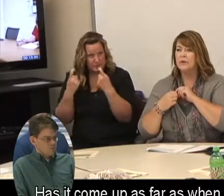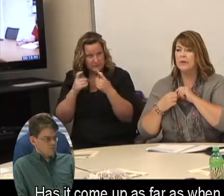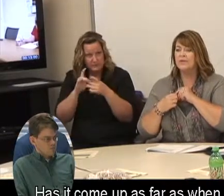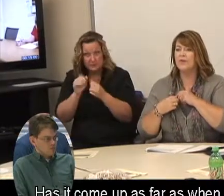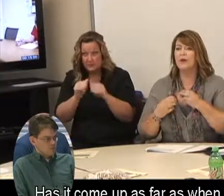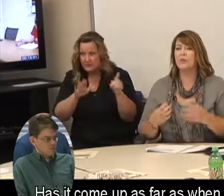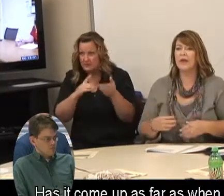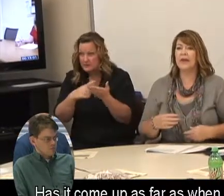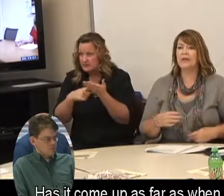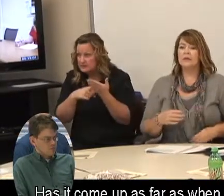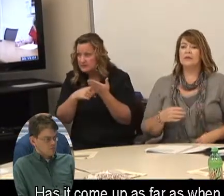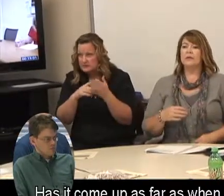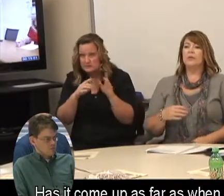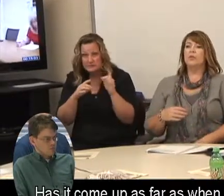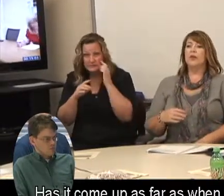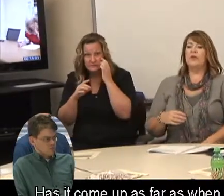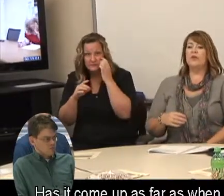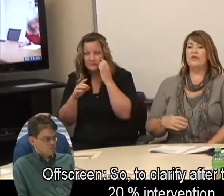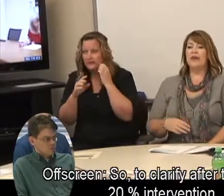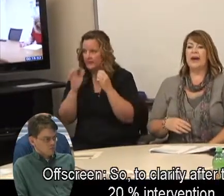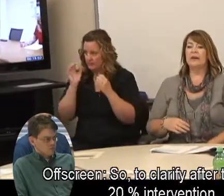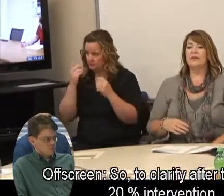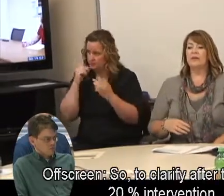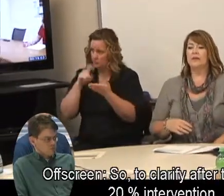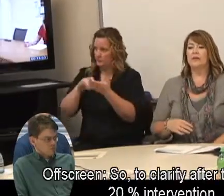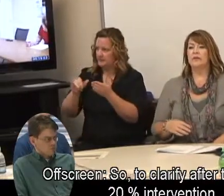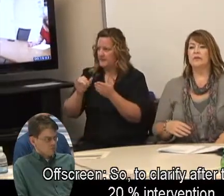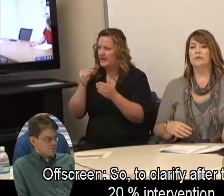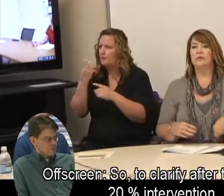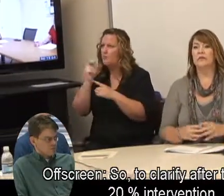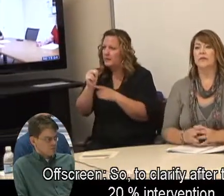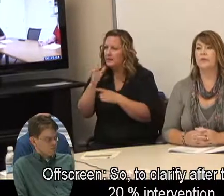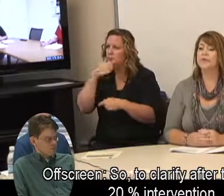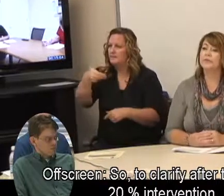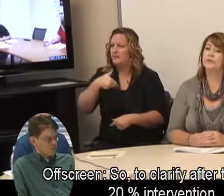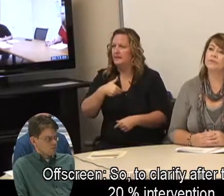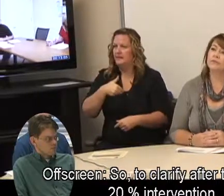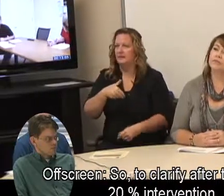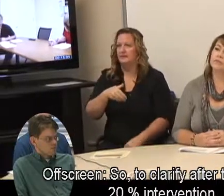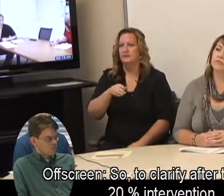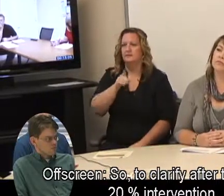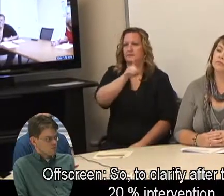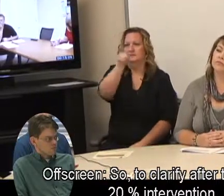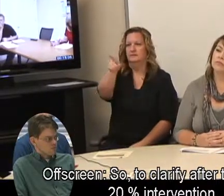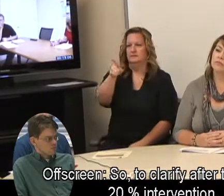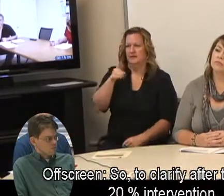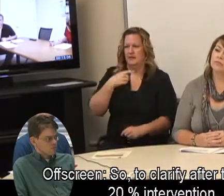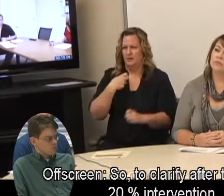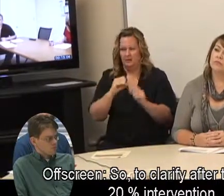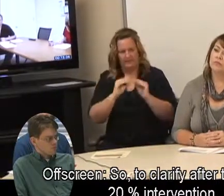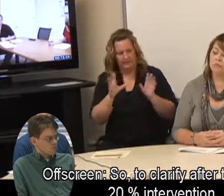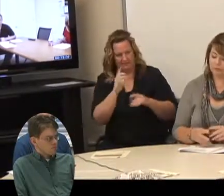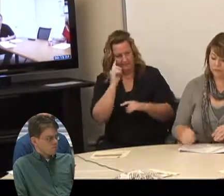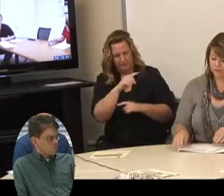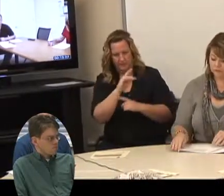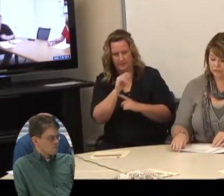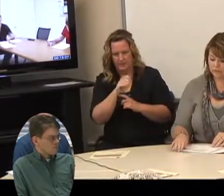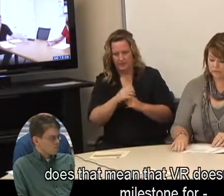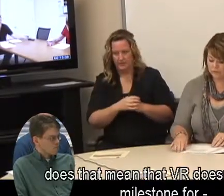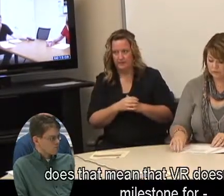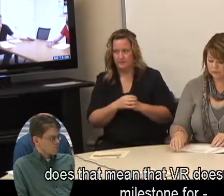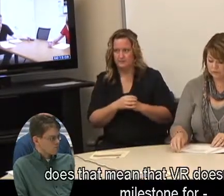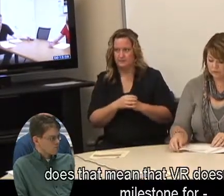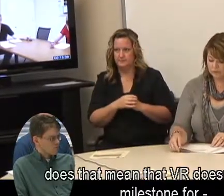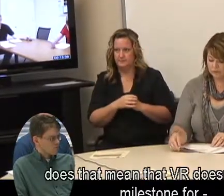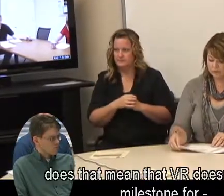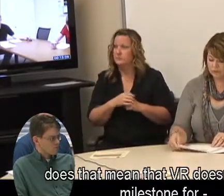as far as when we do that? So, to clarify, ahead. After we, they bill